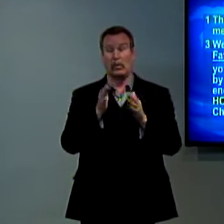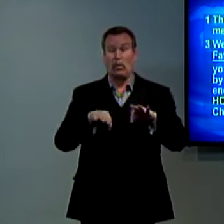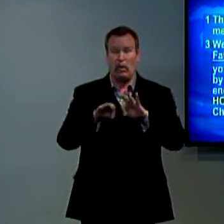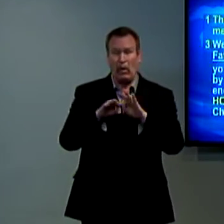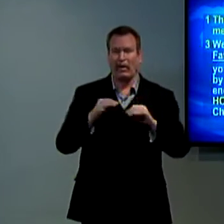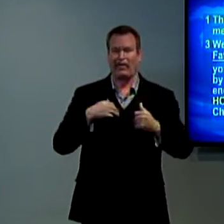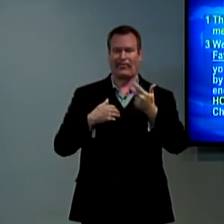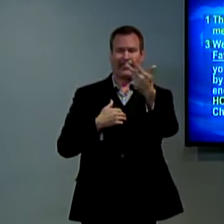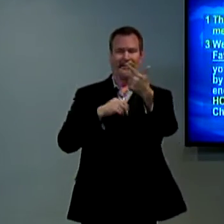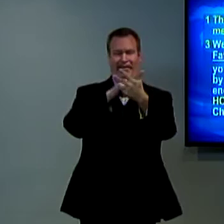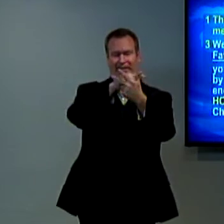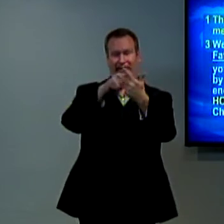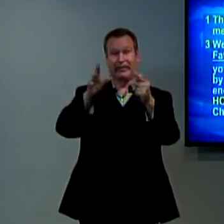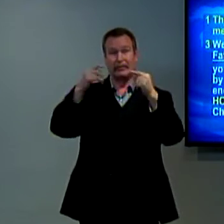we have passion to serve him